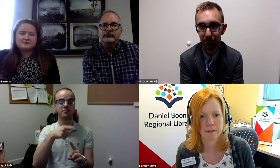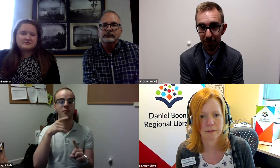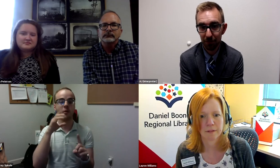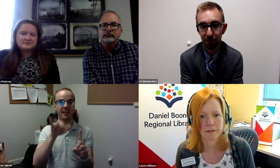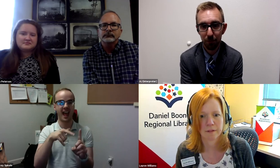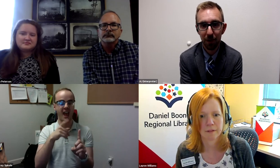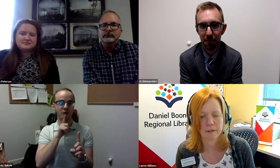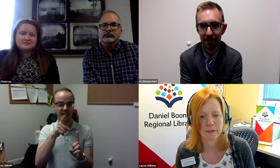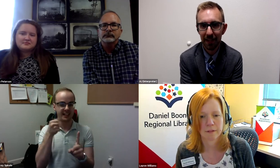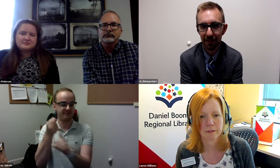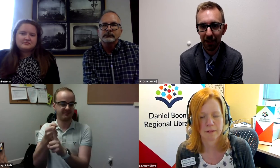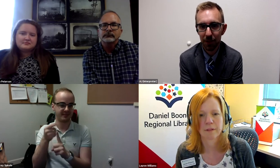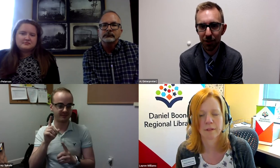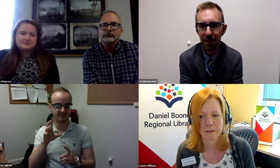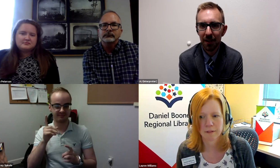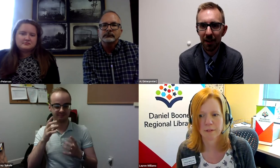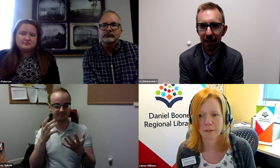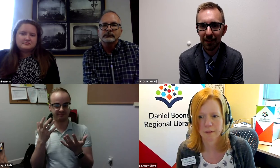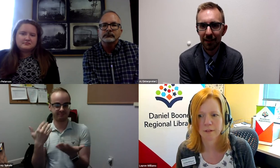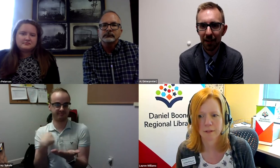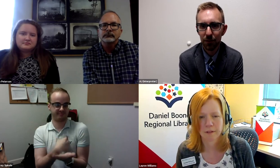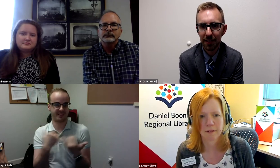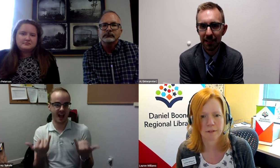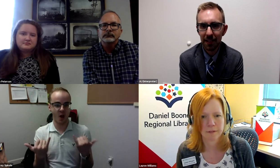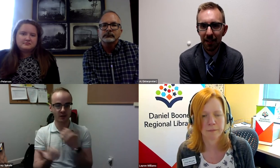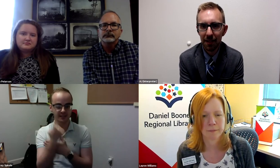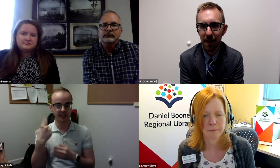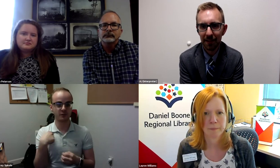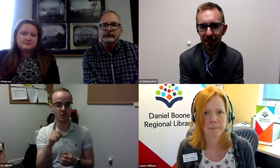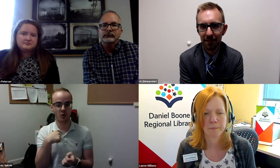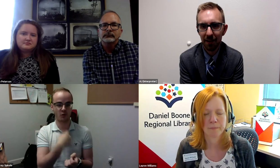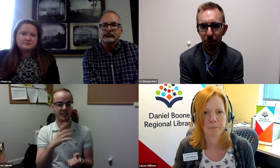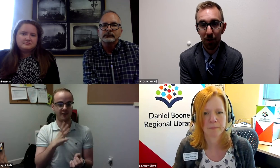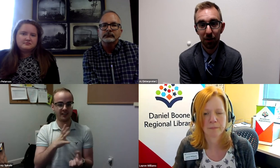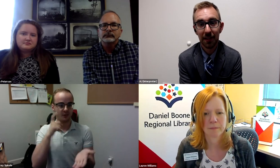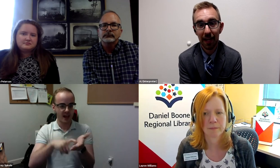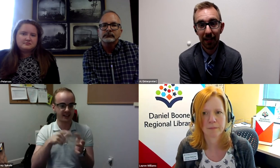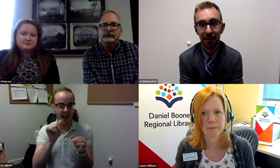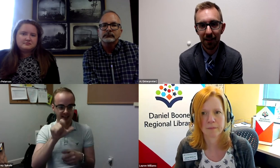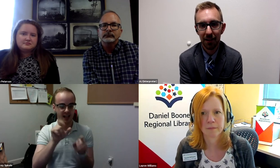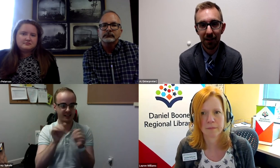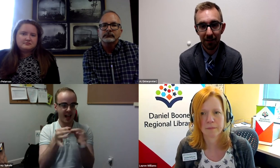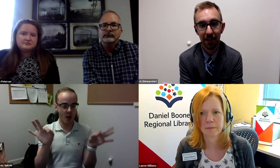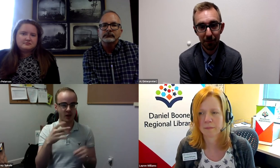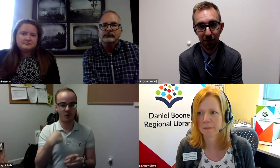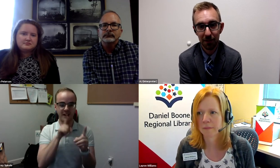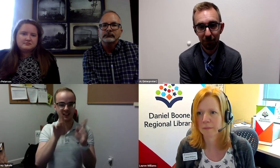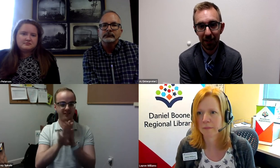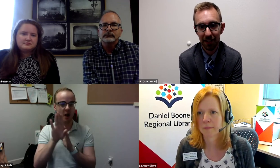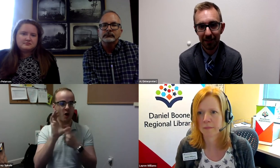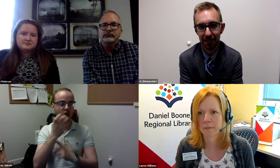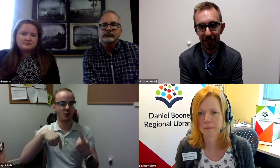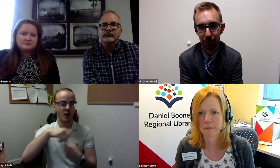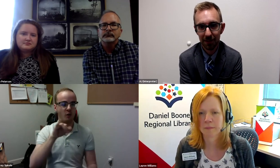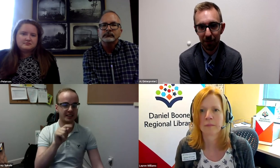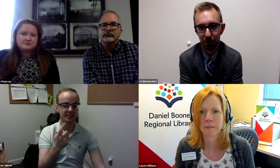researching what makes that a language. And I think that that really impacted where we are today, especially being